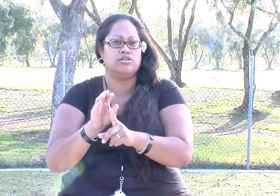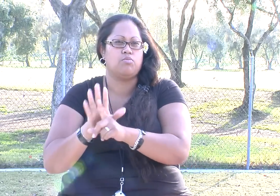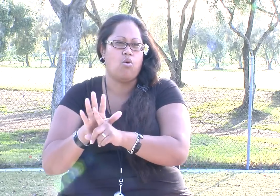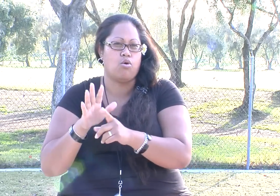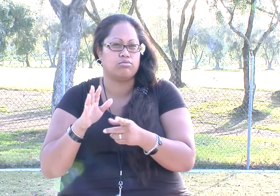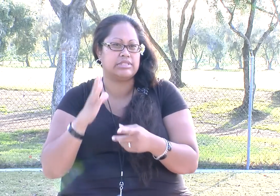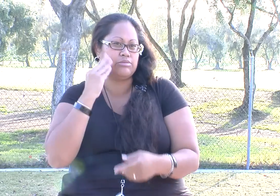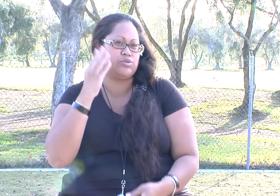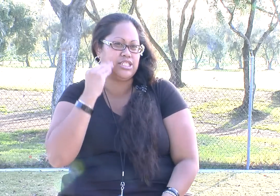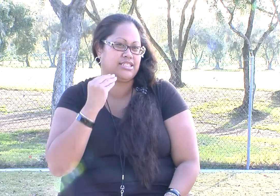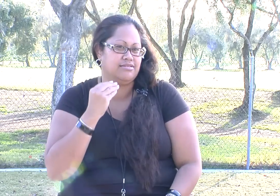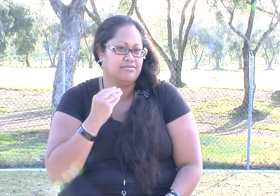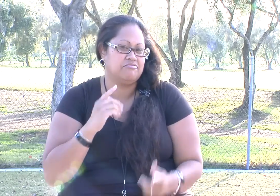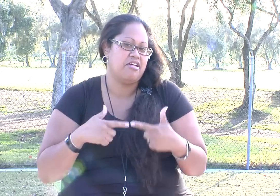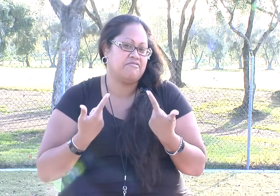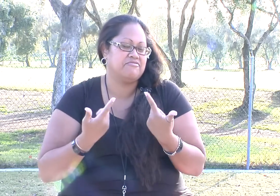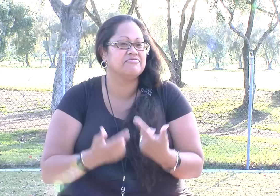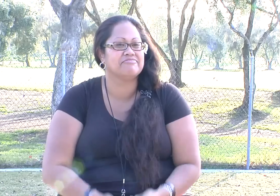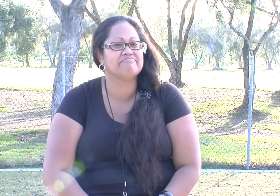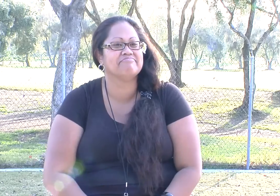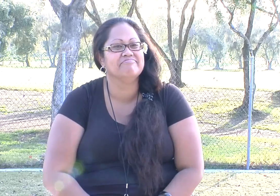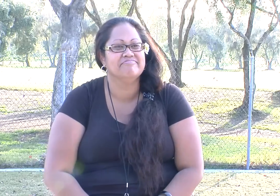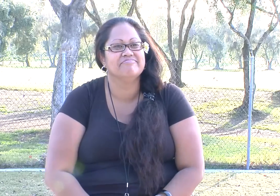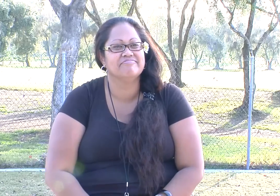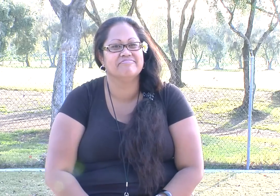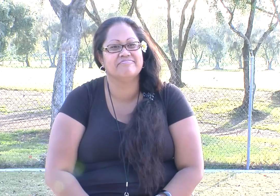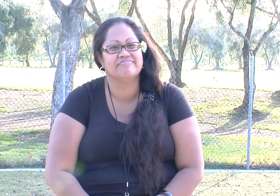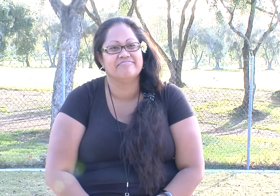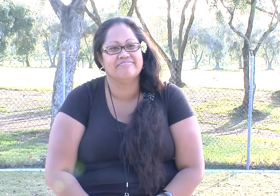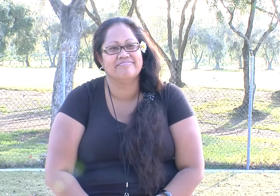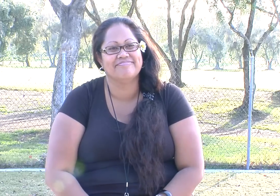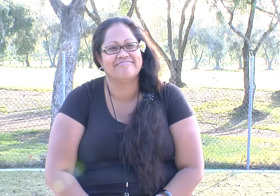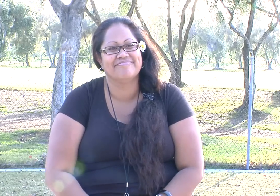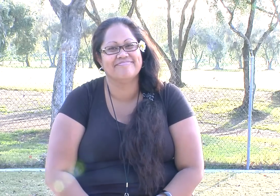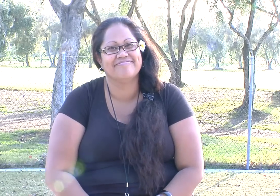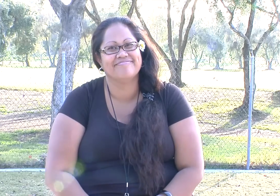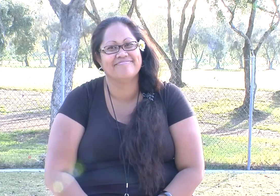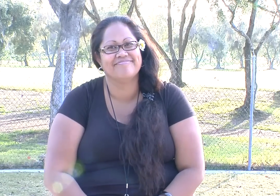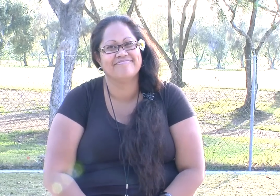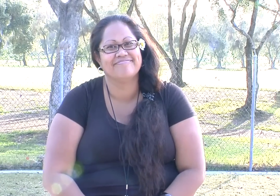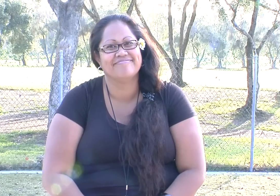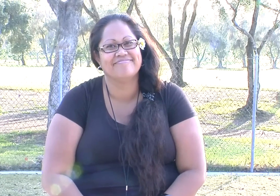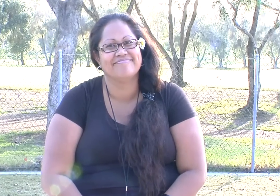I enjoy exposing them to different things, giving them exposure to other kinds of experiences. music